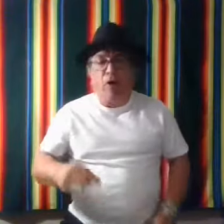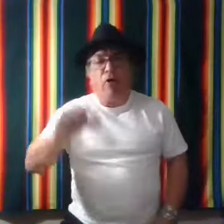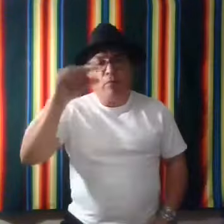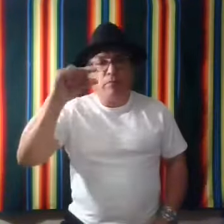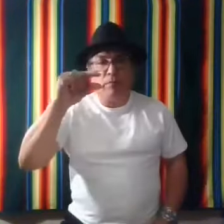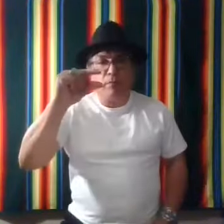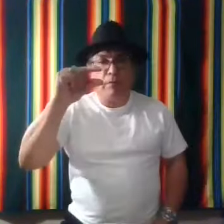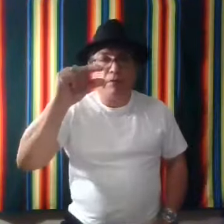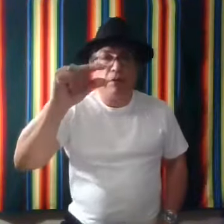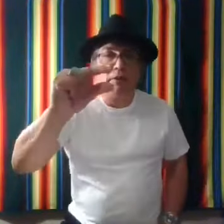Small is this.